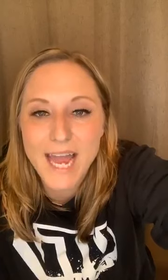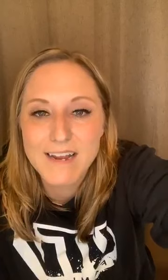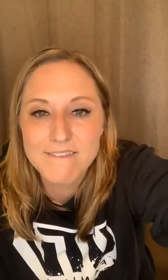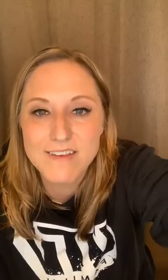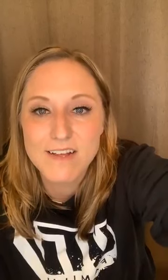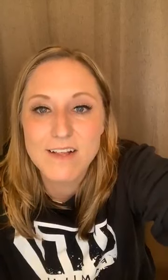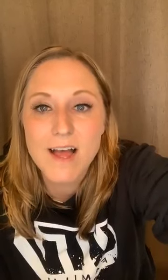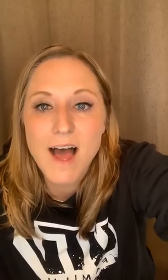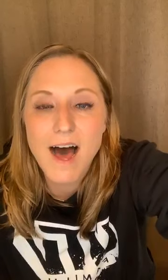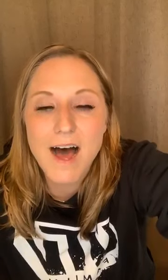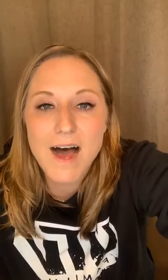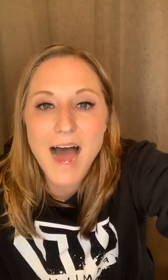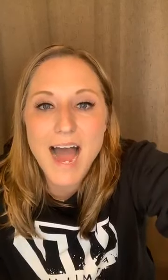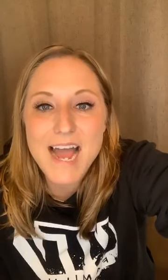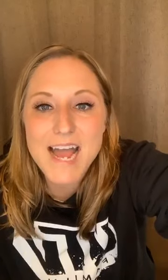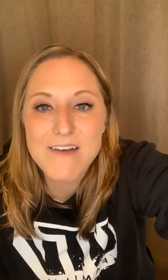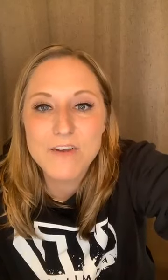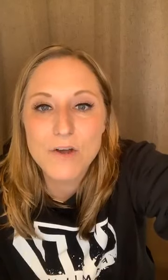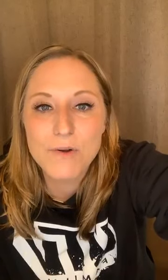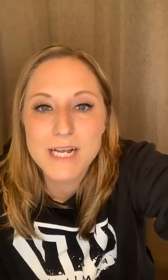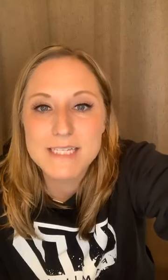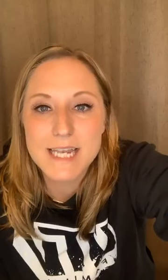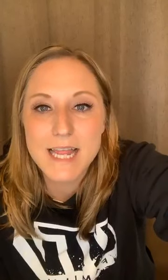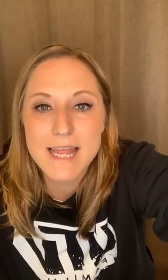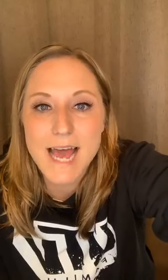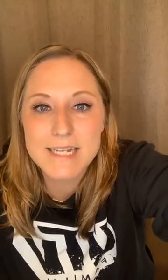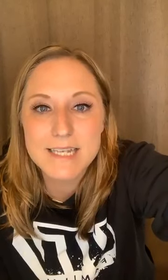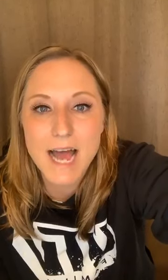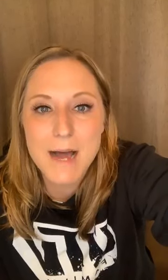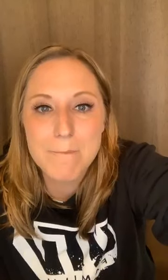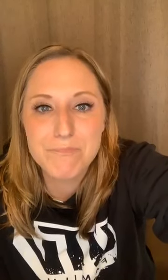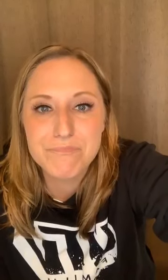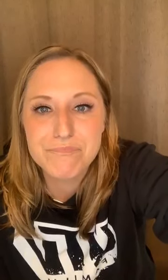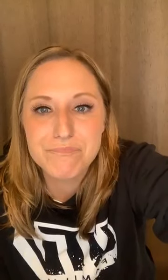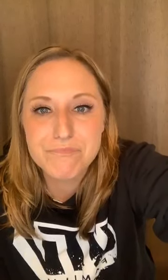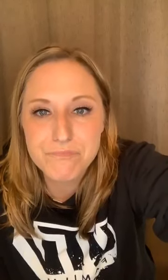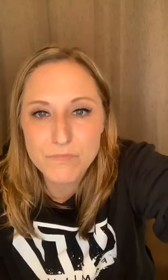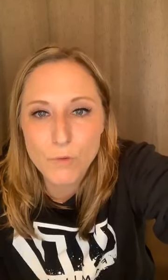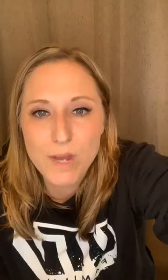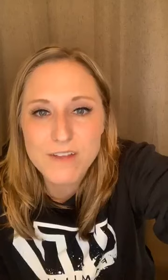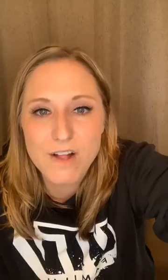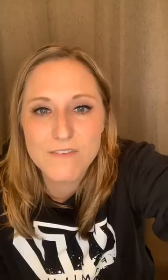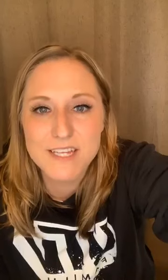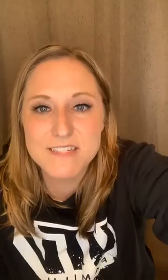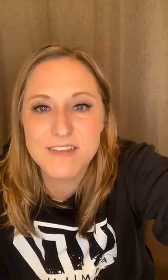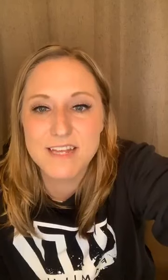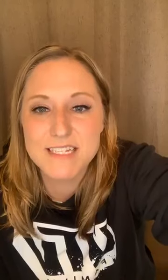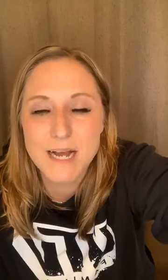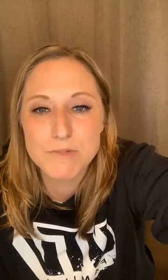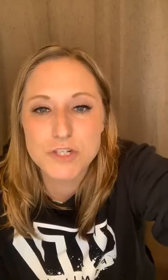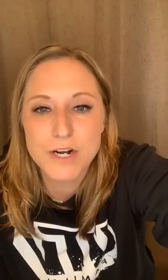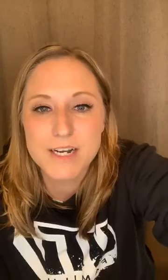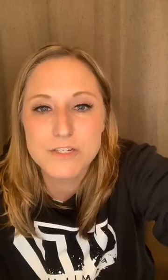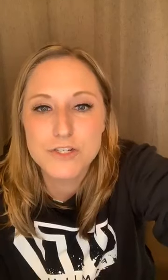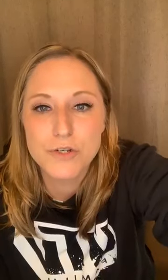to feel. I have noticed that with all of these feelings, I'm starting to